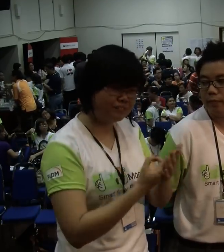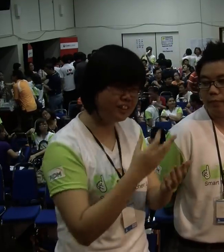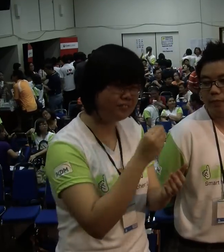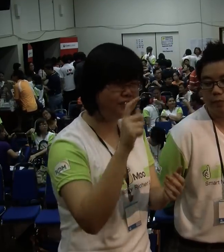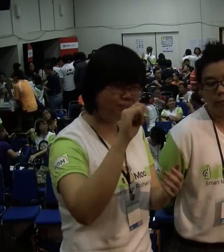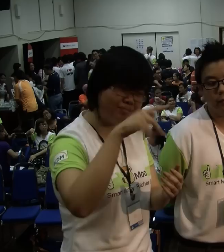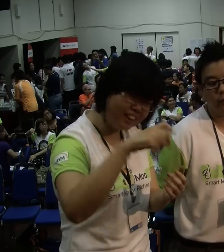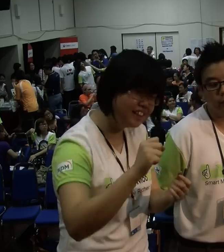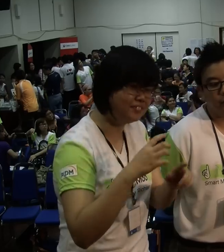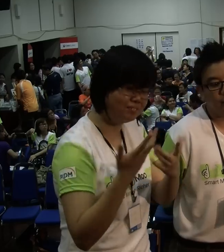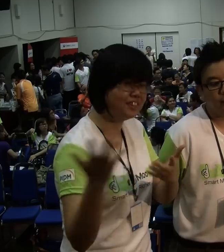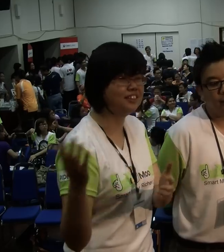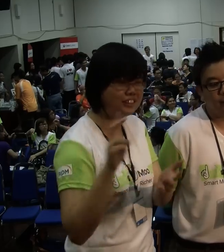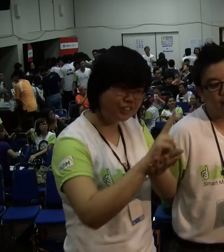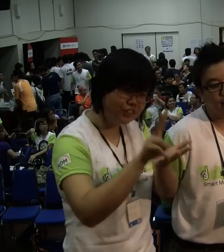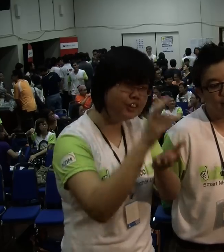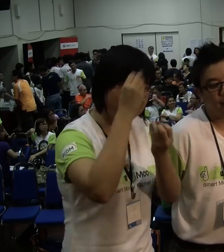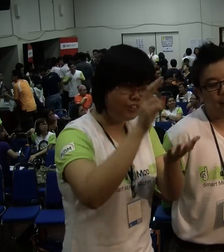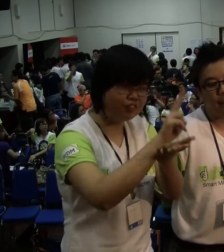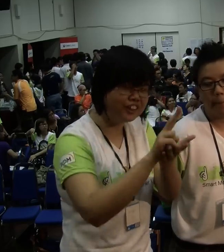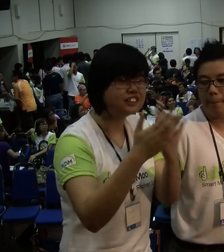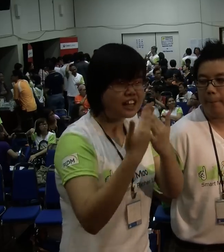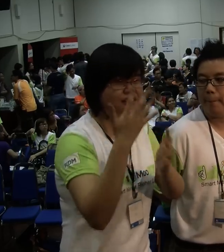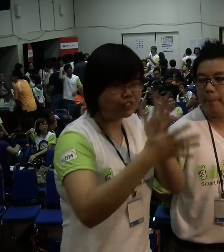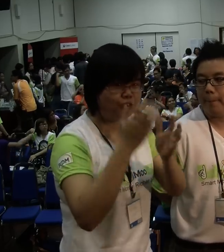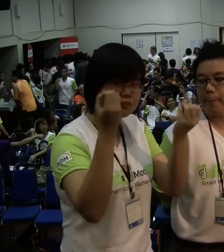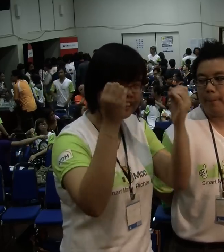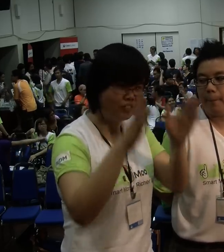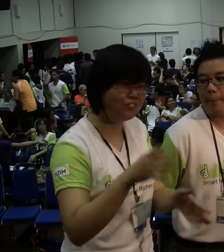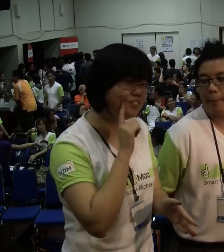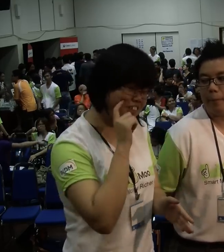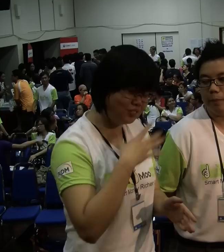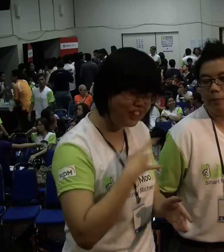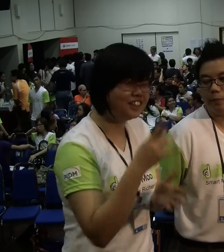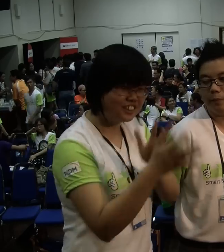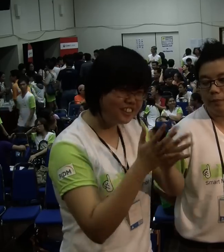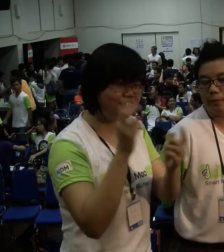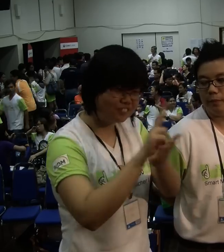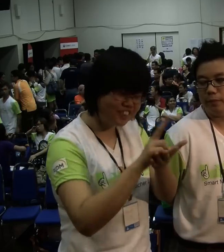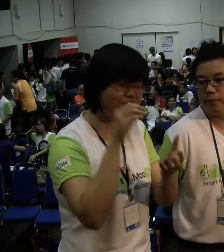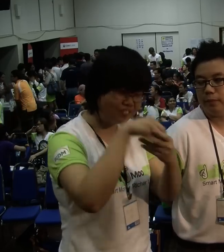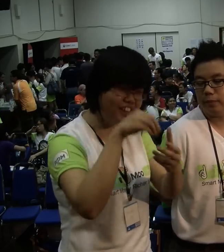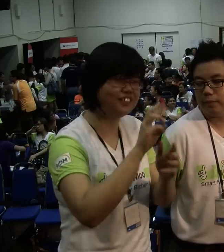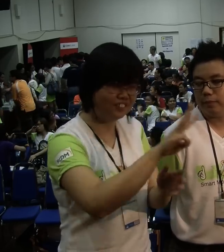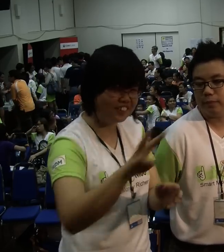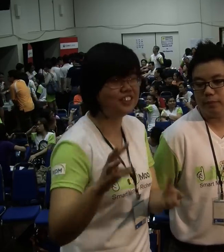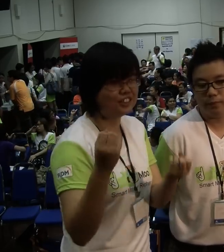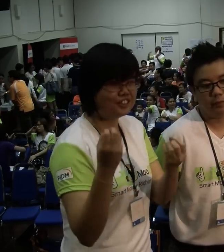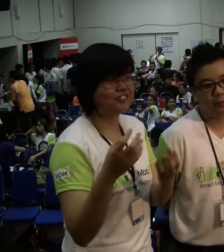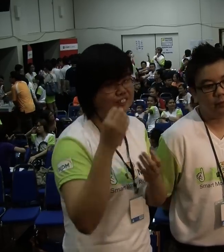Educate them by giving different financial tips and maybe use informational videos with sign language. Now, deaf-like